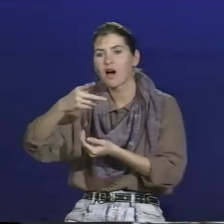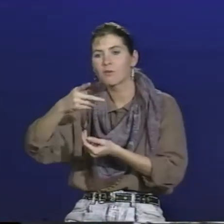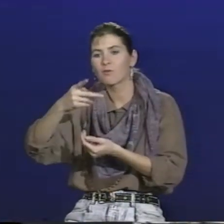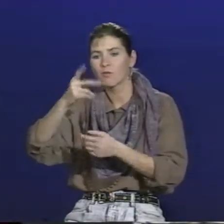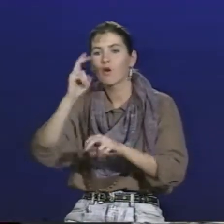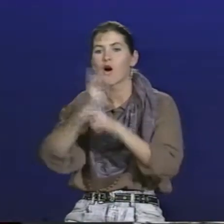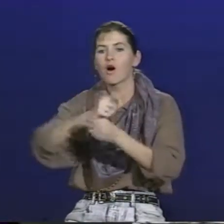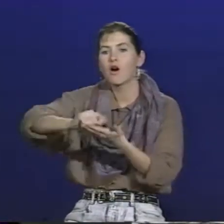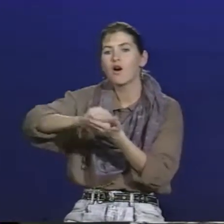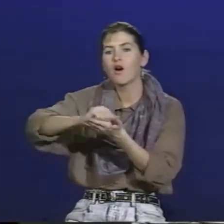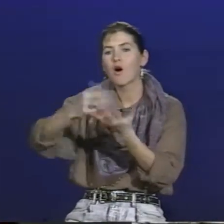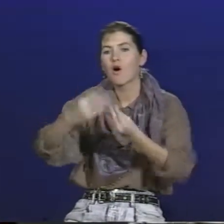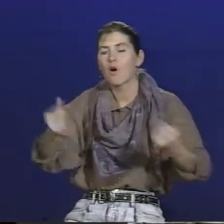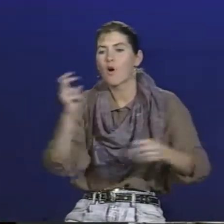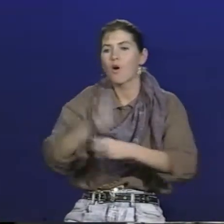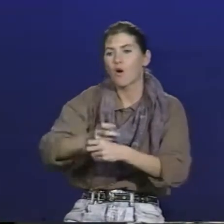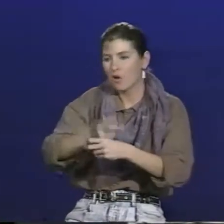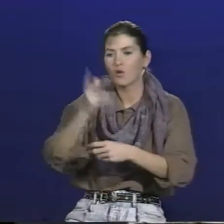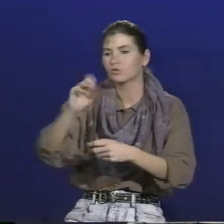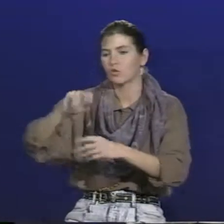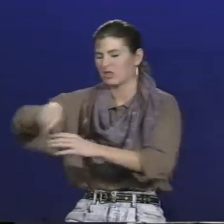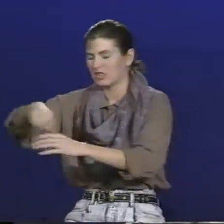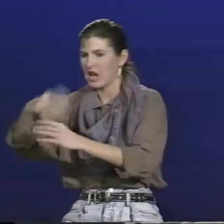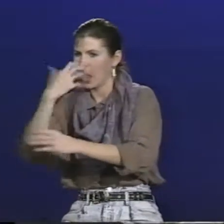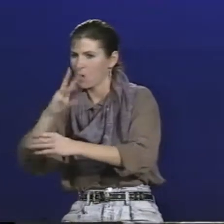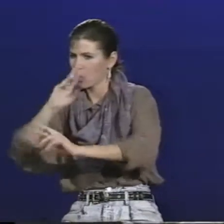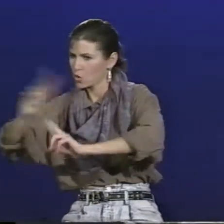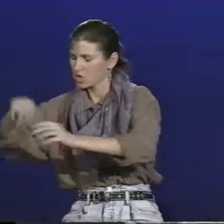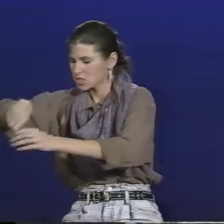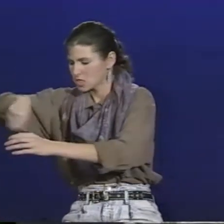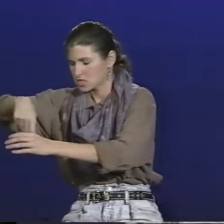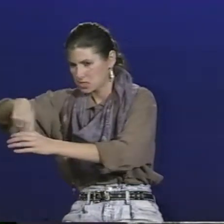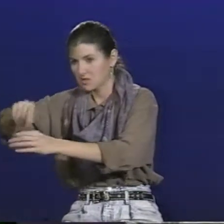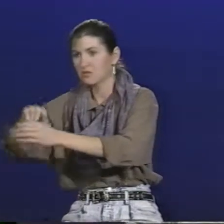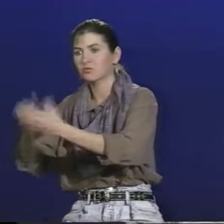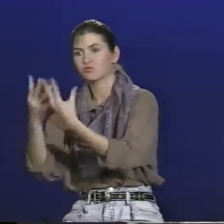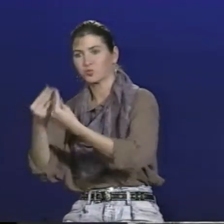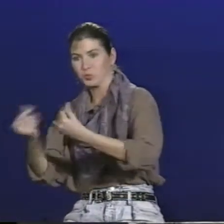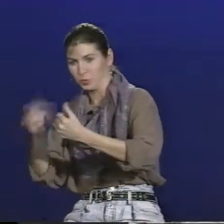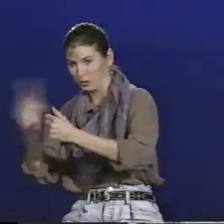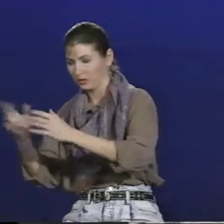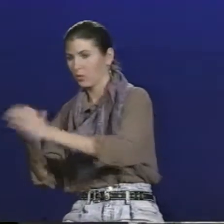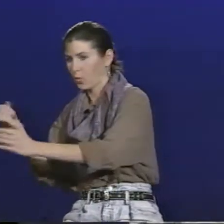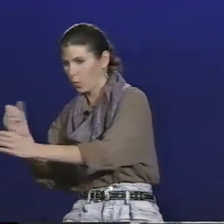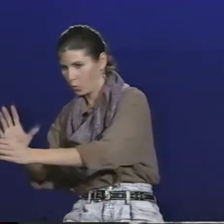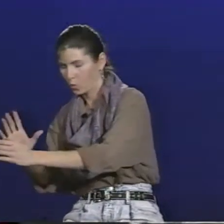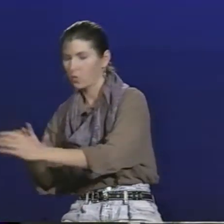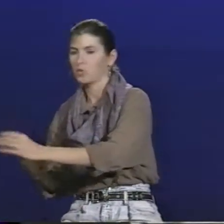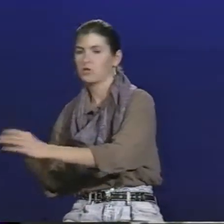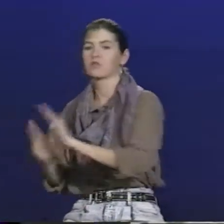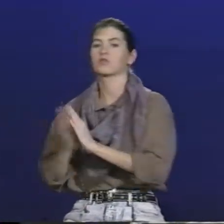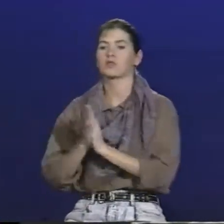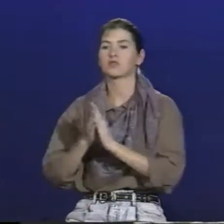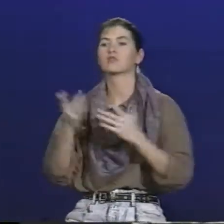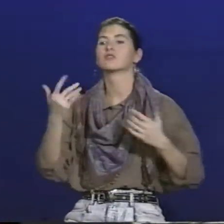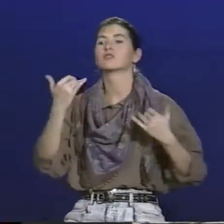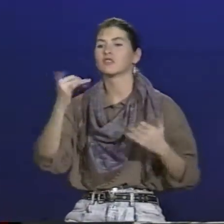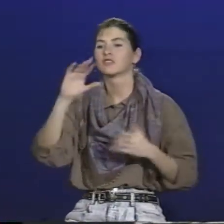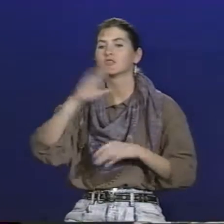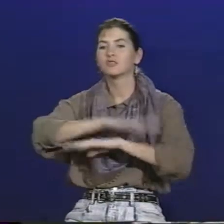glop up, and it will make it very hard to make the nice sauce. So you mix the